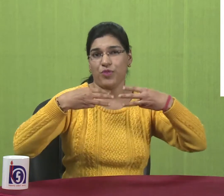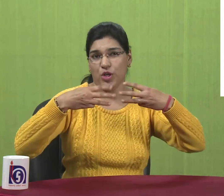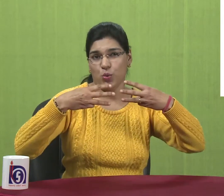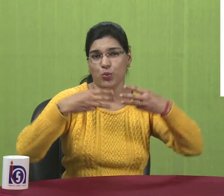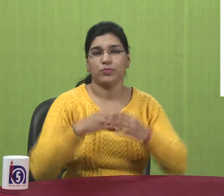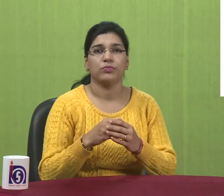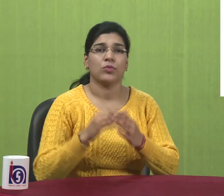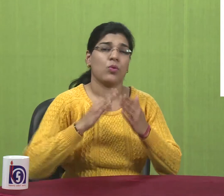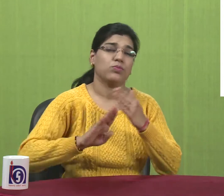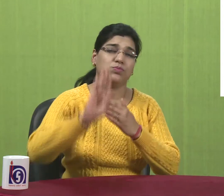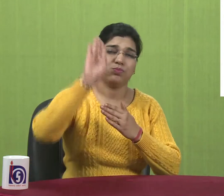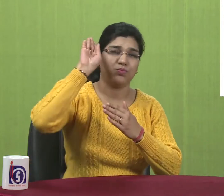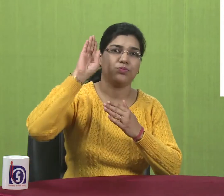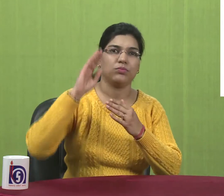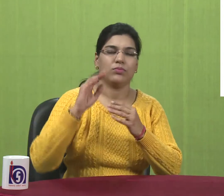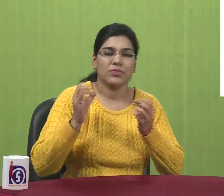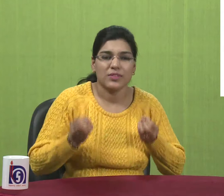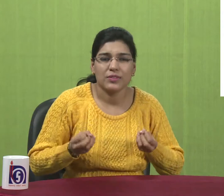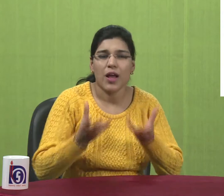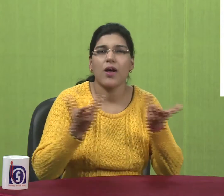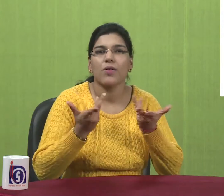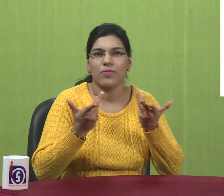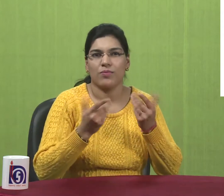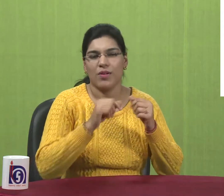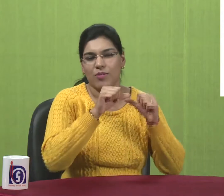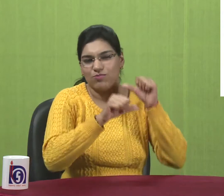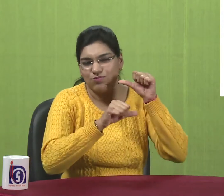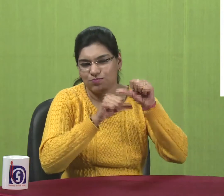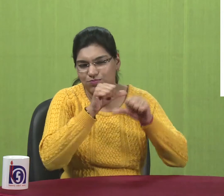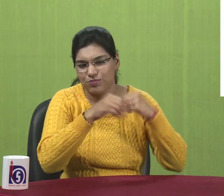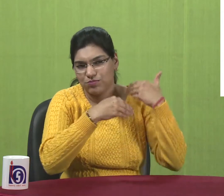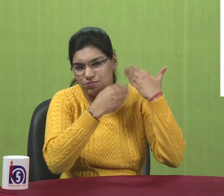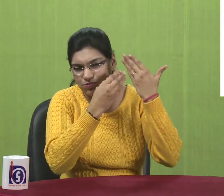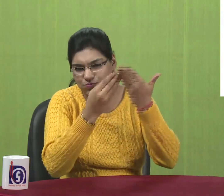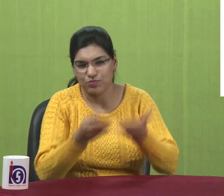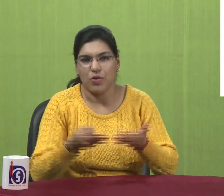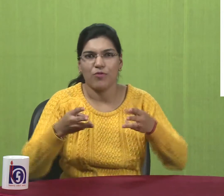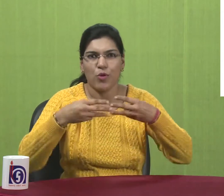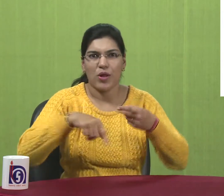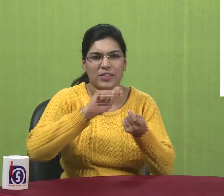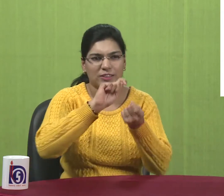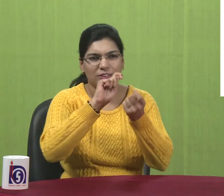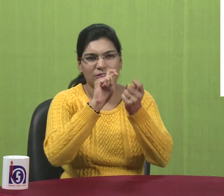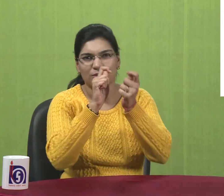Windows operating system has evolved over time in form of